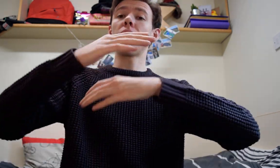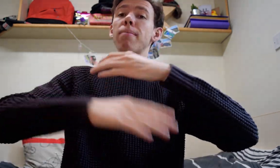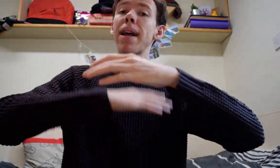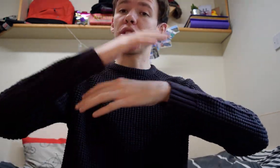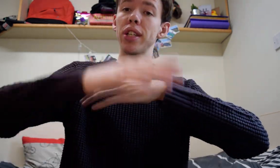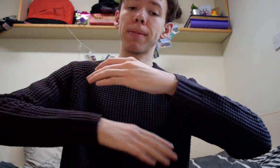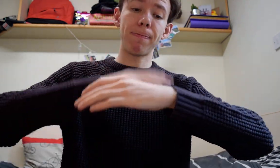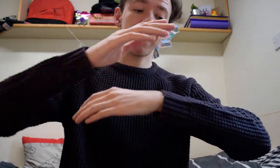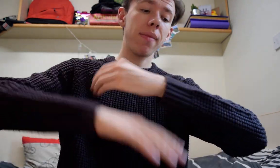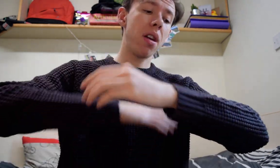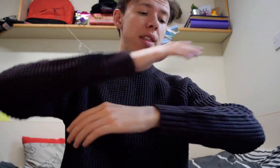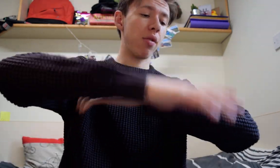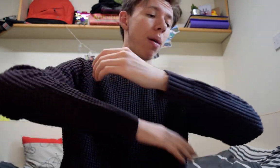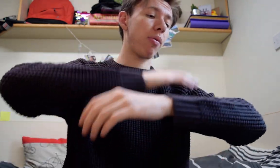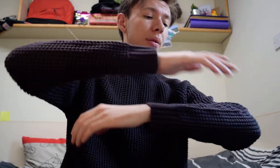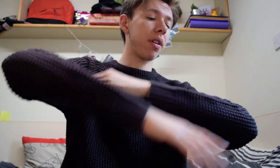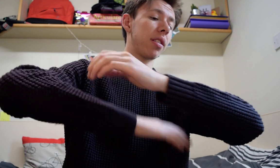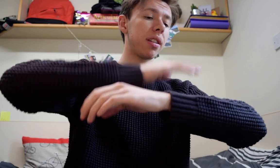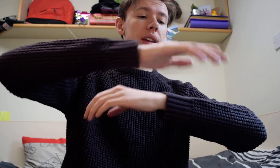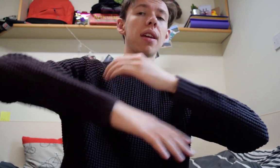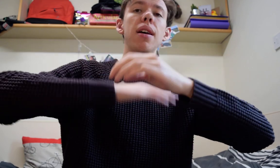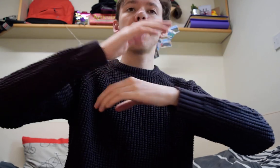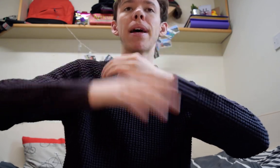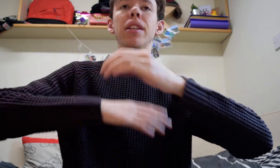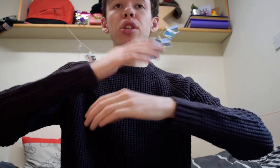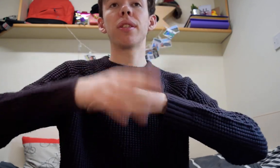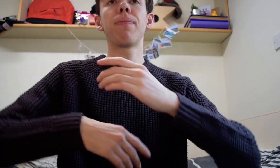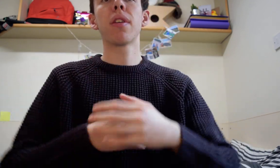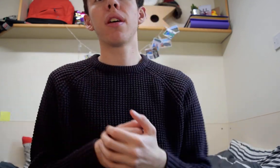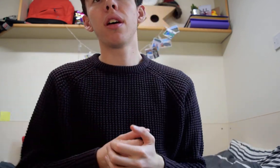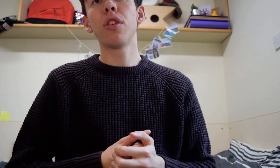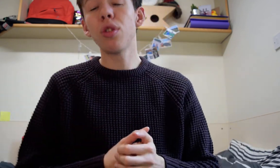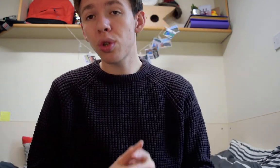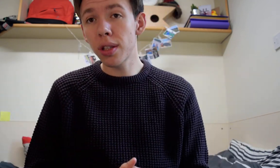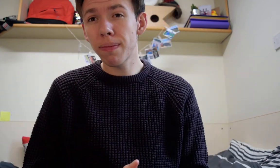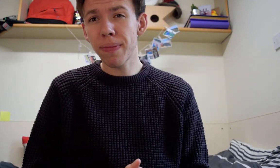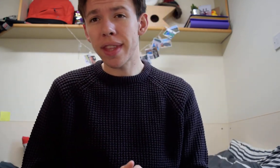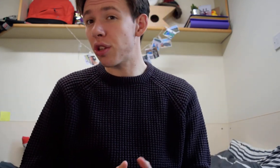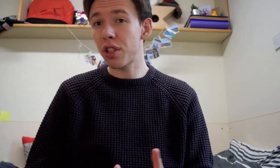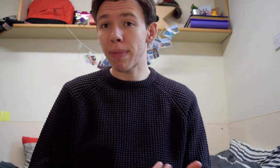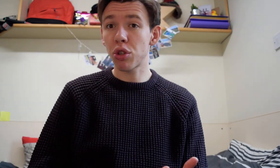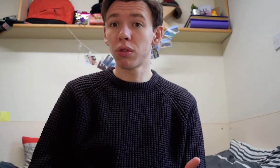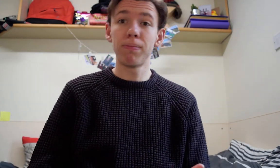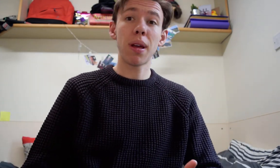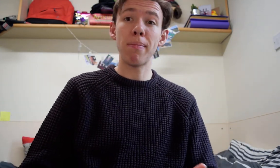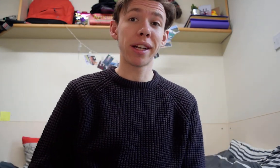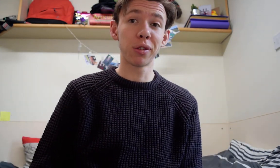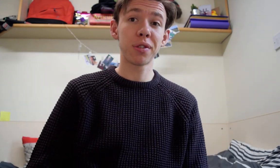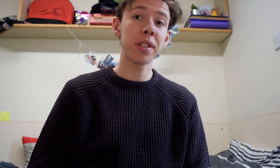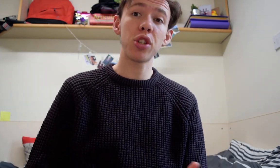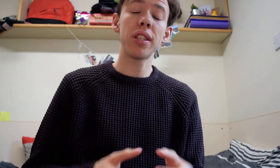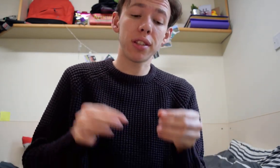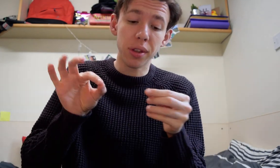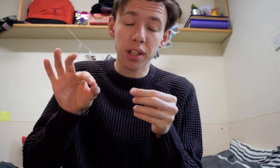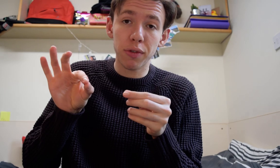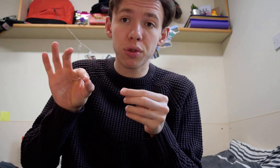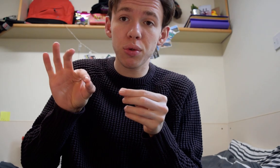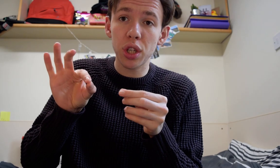bandages they wrap around things bandages sutures they're just special medical stitches so the sign for suture